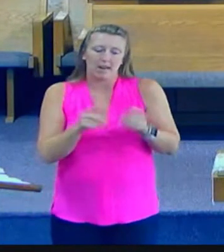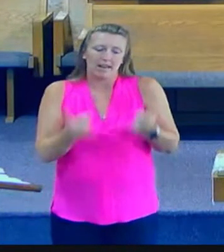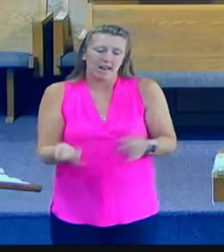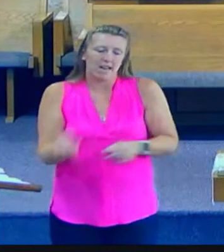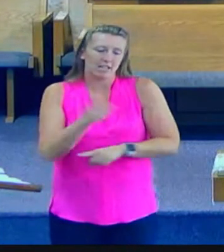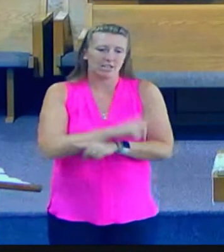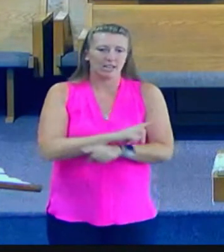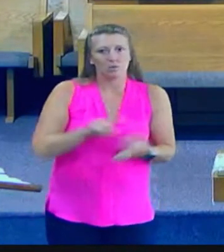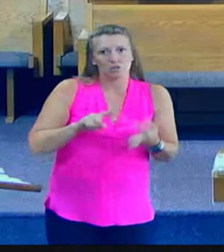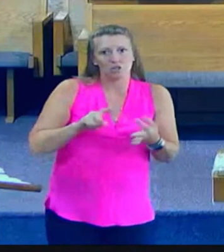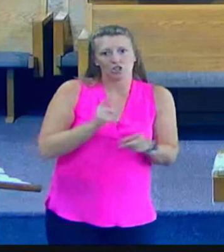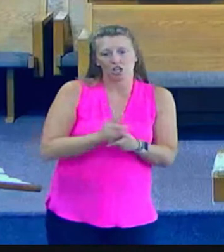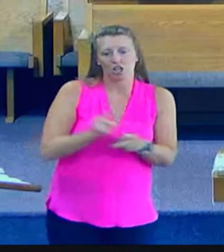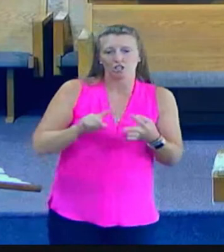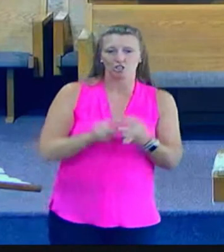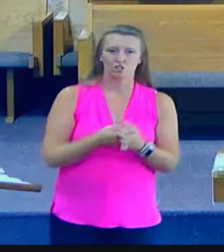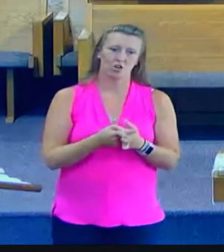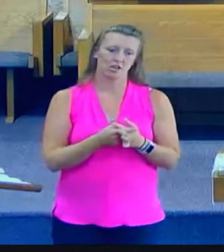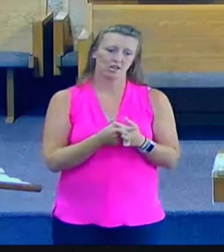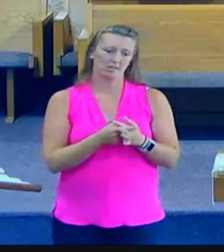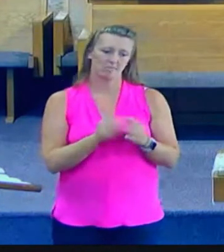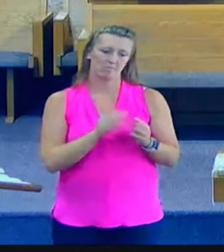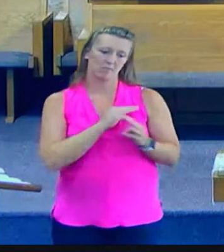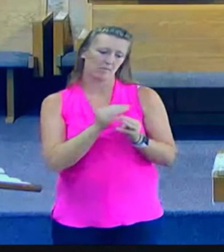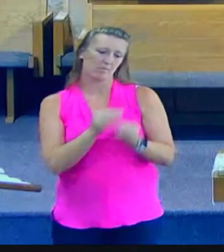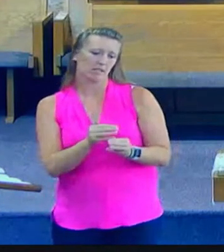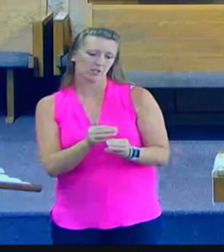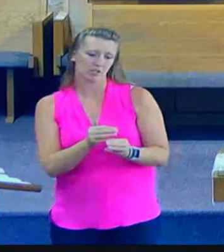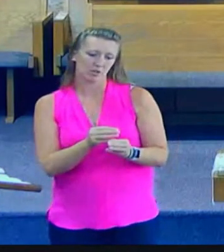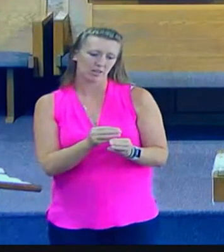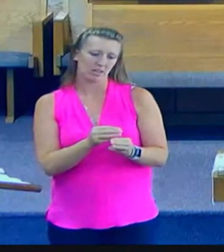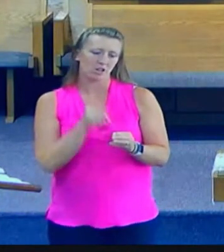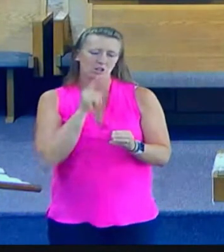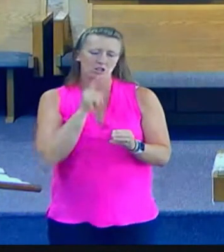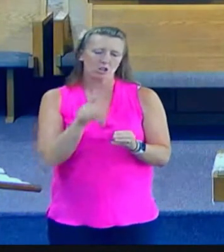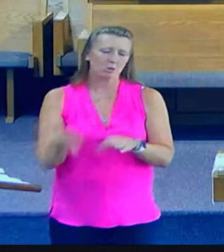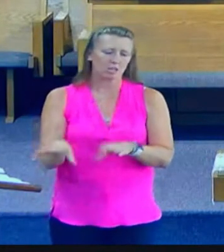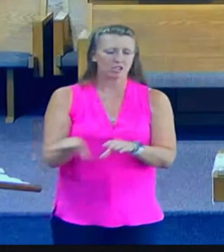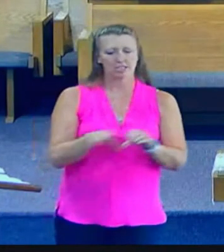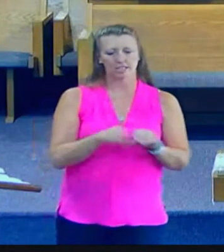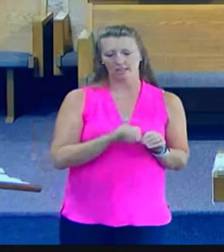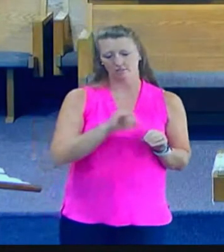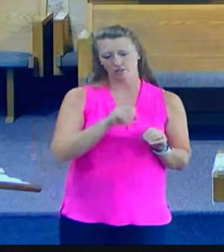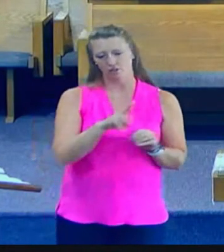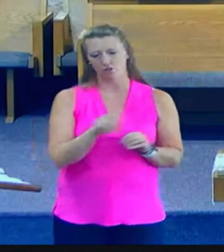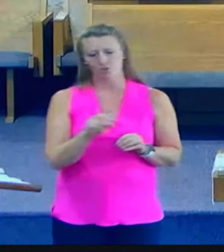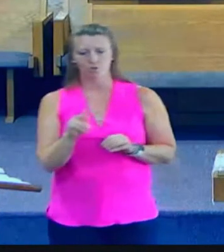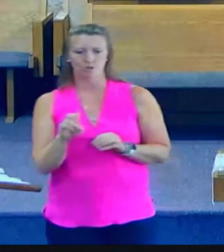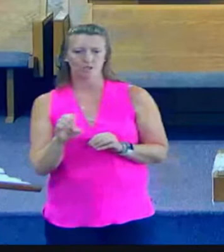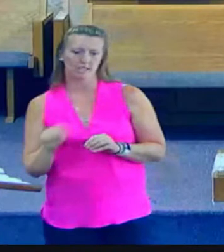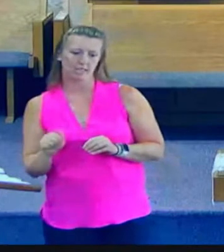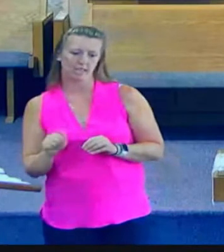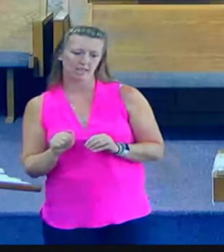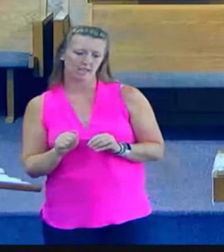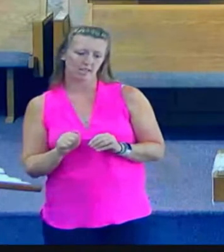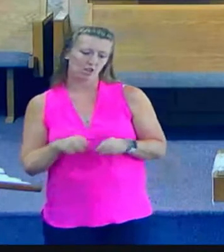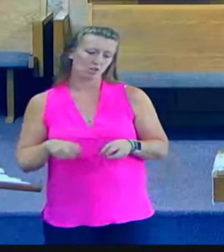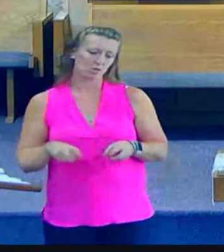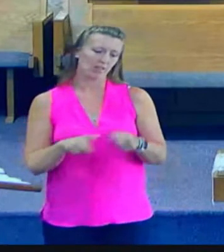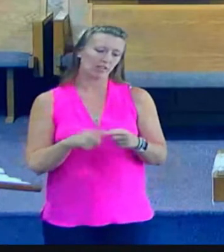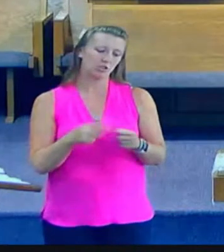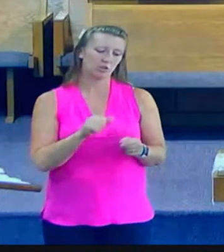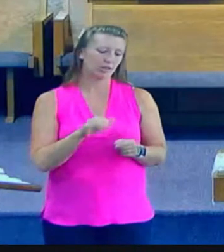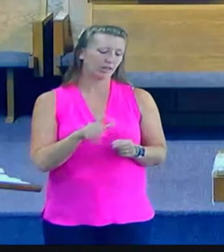ministry here. So Jesus leaves Judea to go to Galilee.